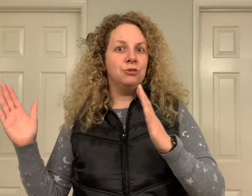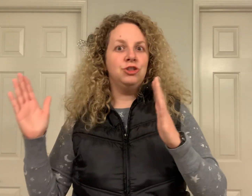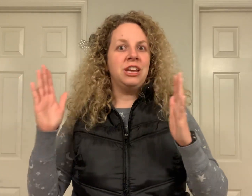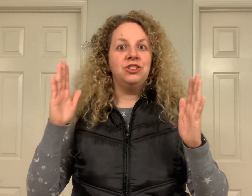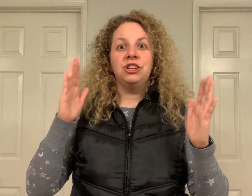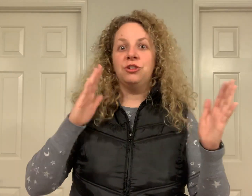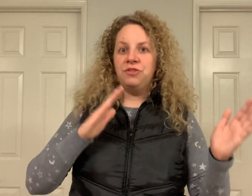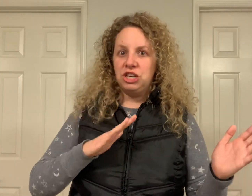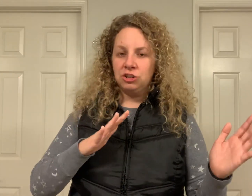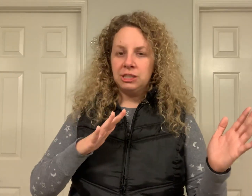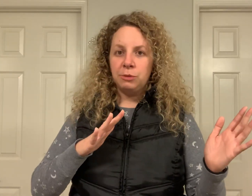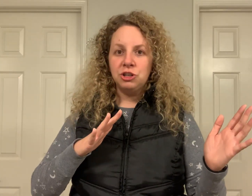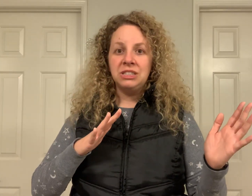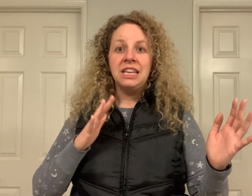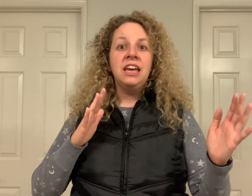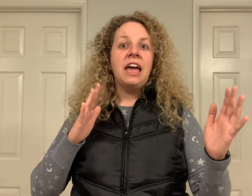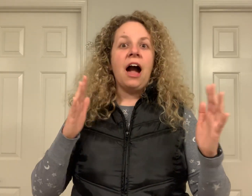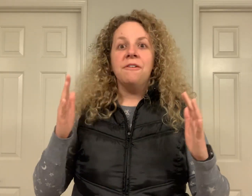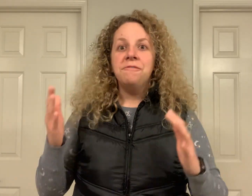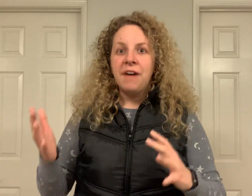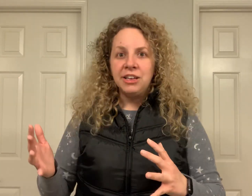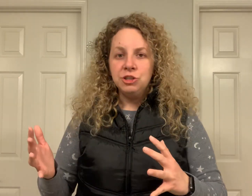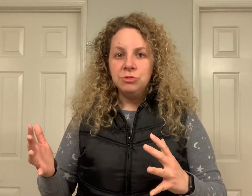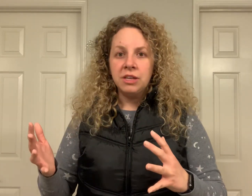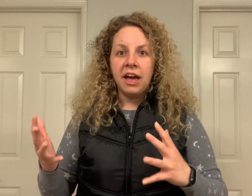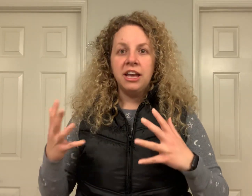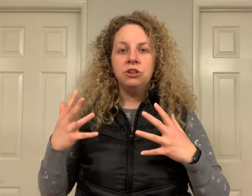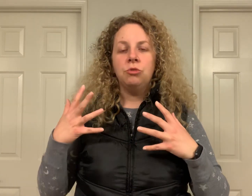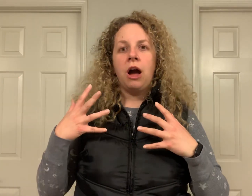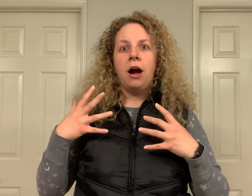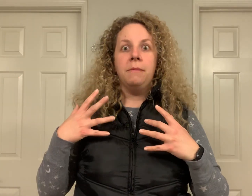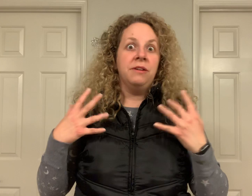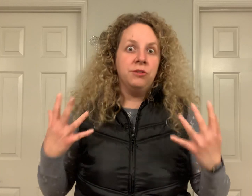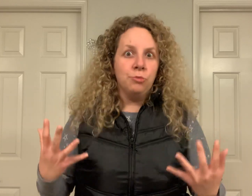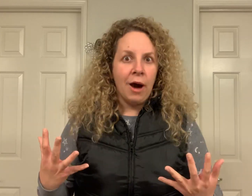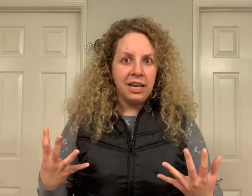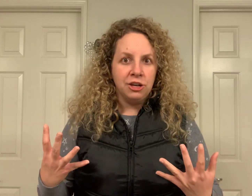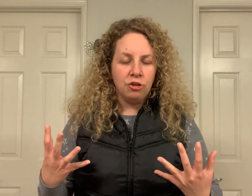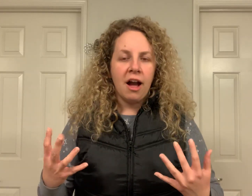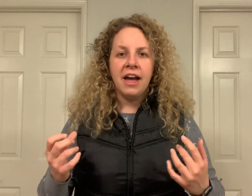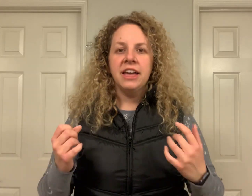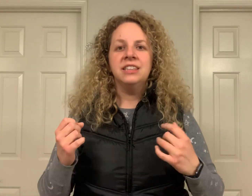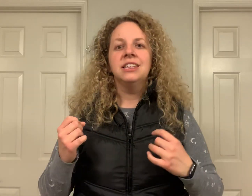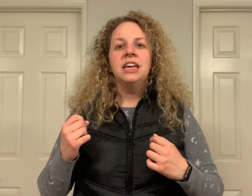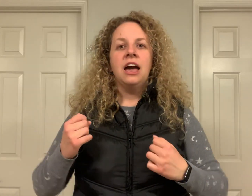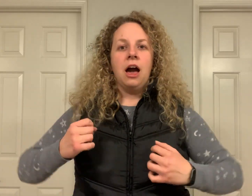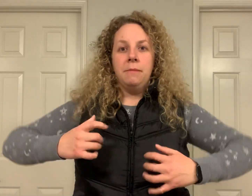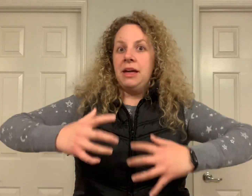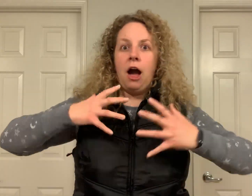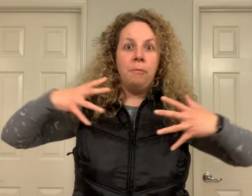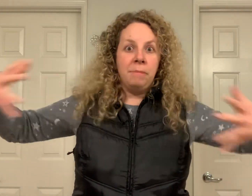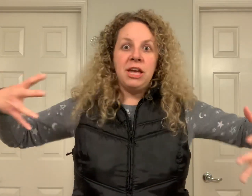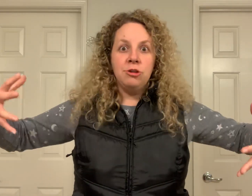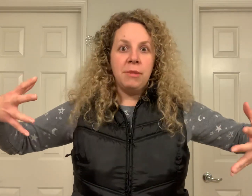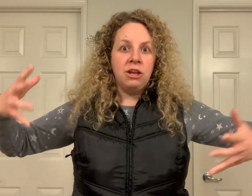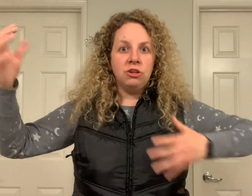changing your facial expressions, how fast you sign, if you widen your eyes, how big you make your